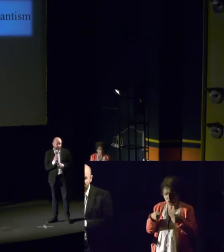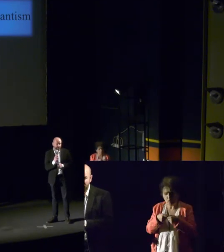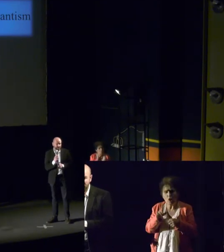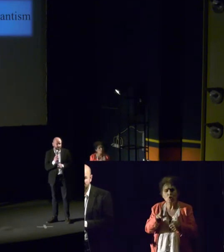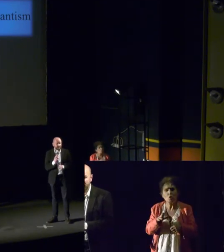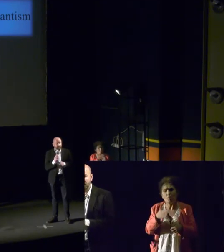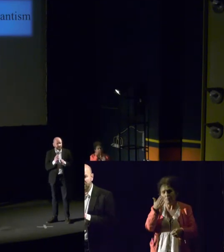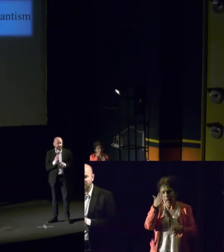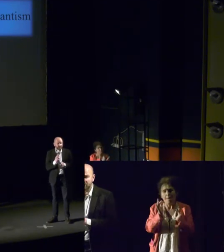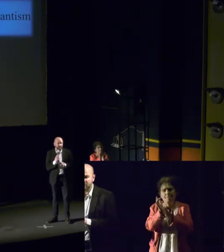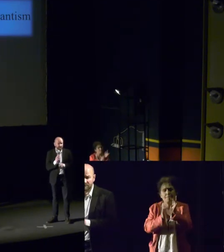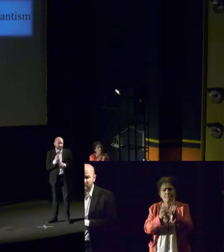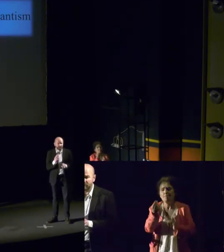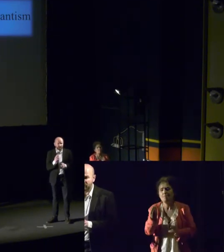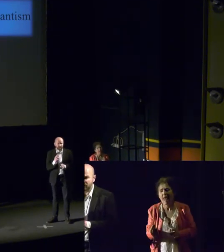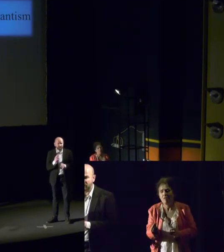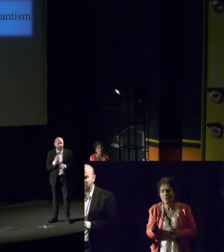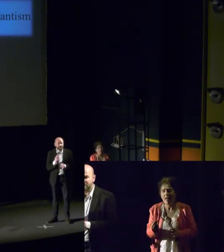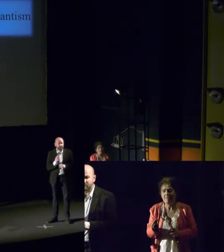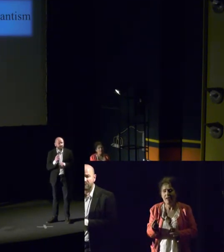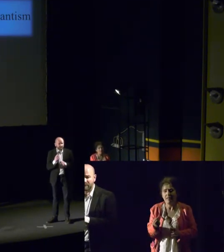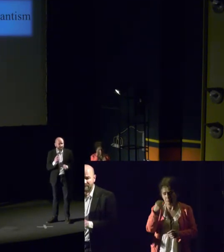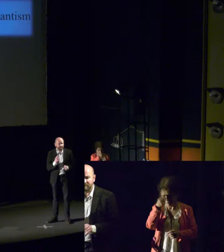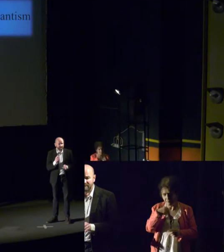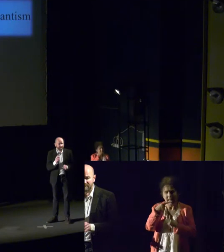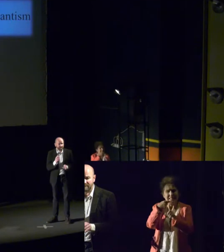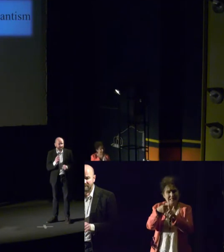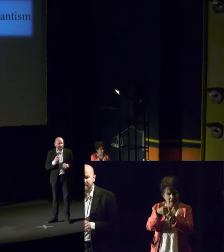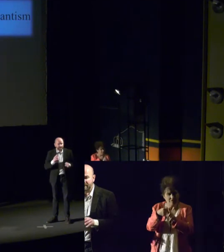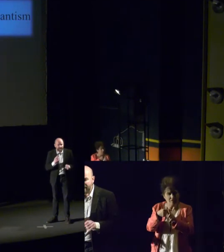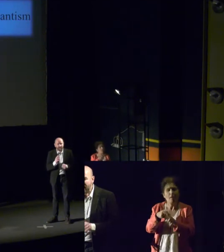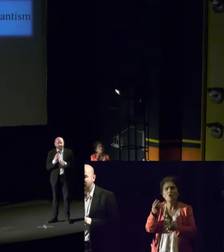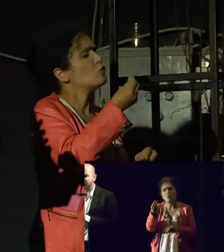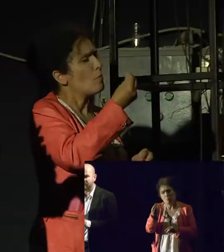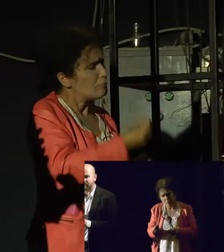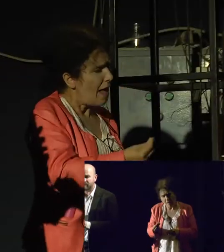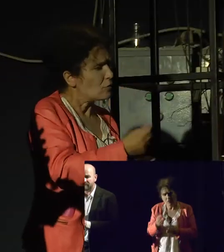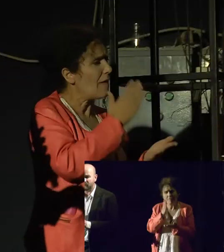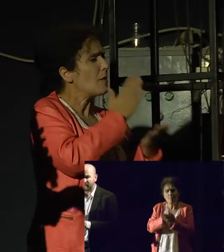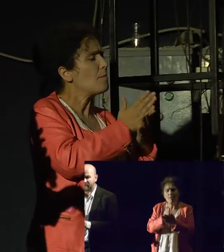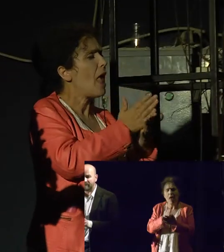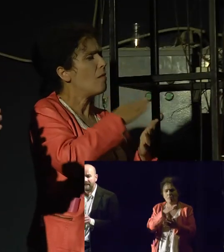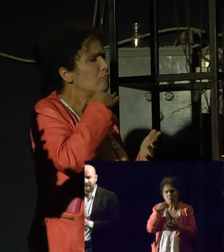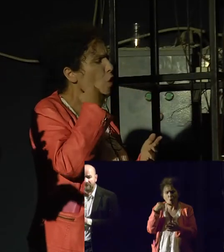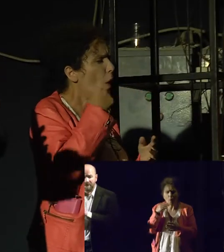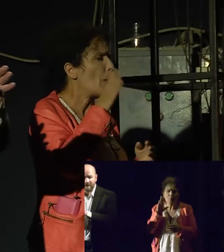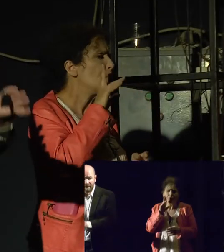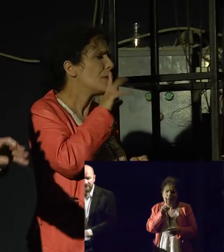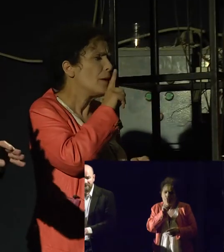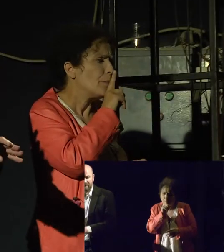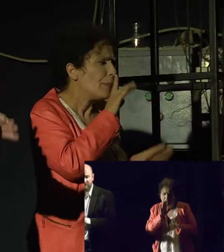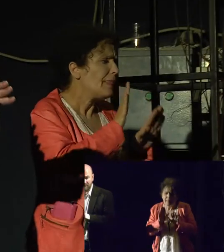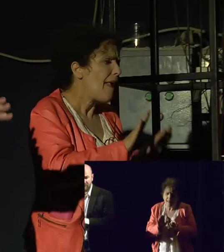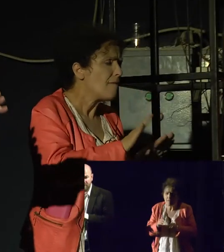you know here in this country, the Orthodox churches were relatively silent. Now they're starting to wake up, and they're